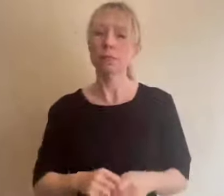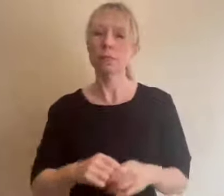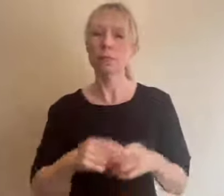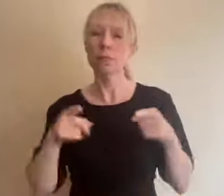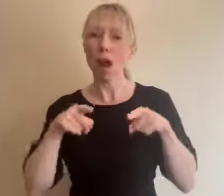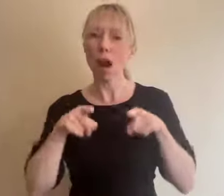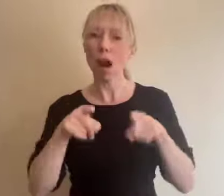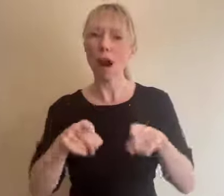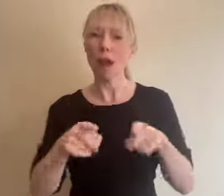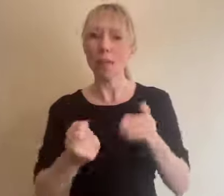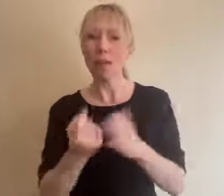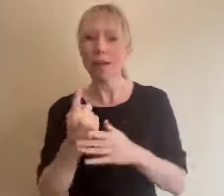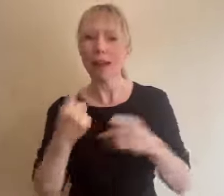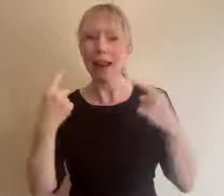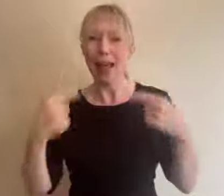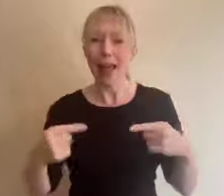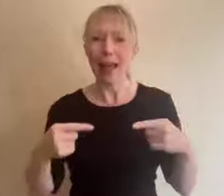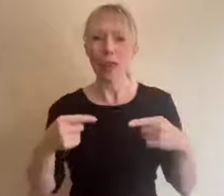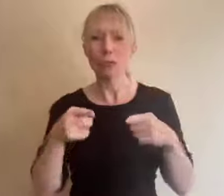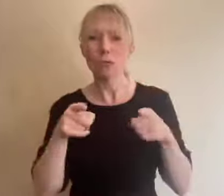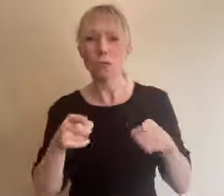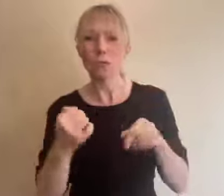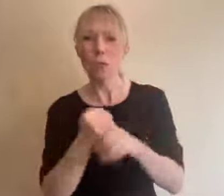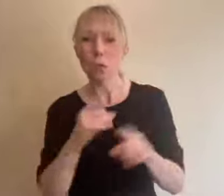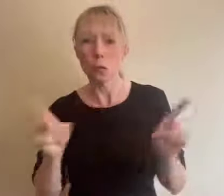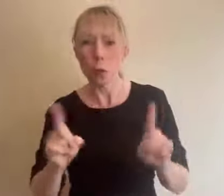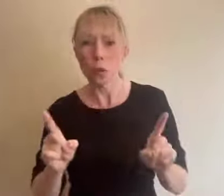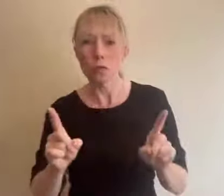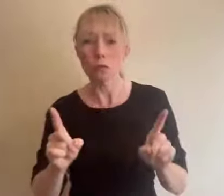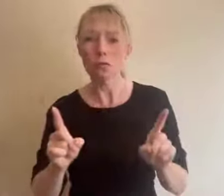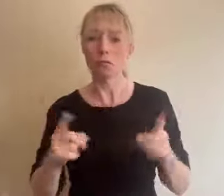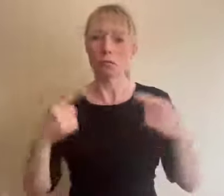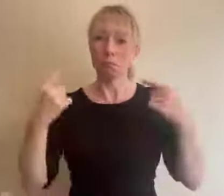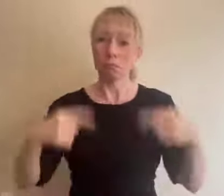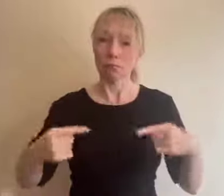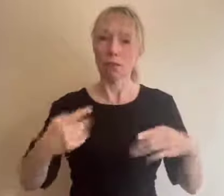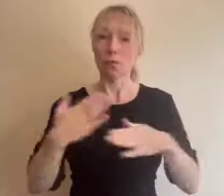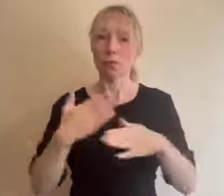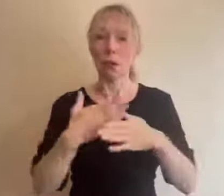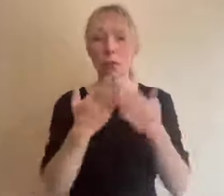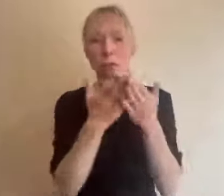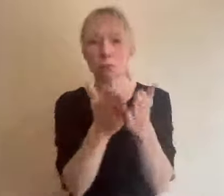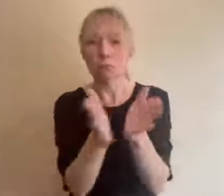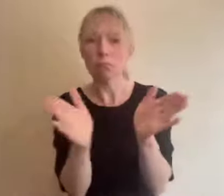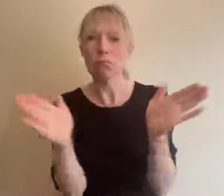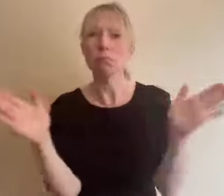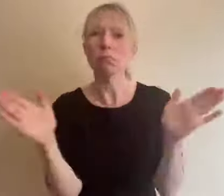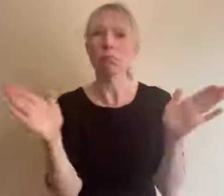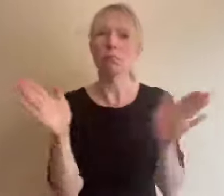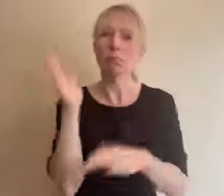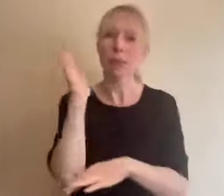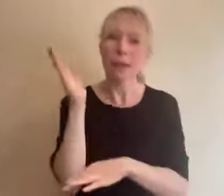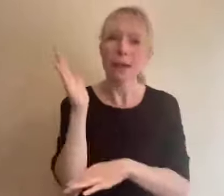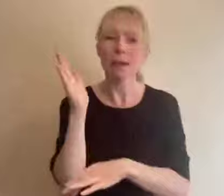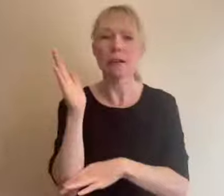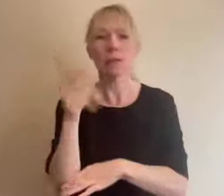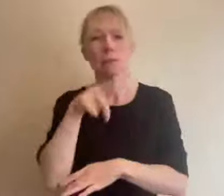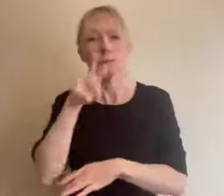allow you to do a hybrid event allows you to work with a wider range of potential speakers and attendees who can come from anywhere